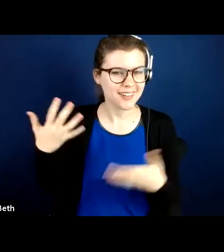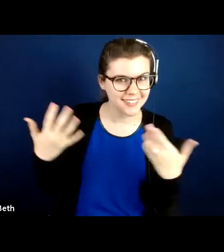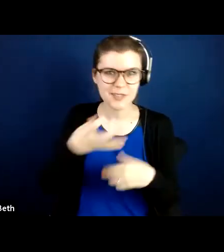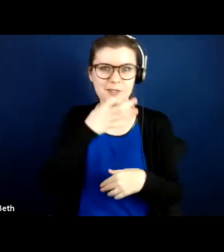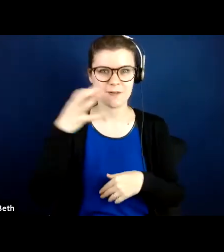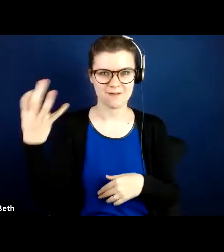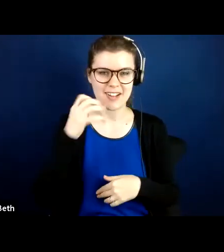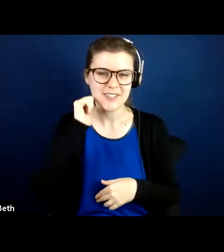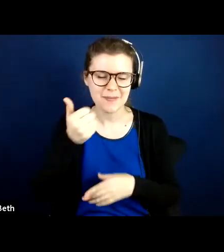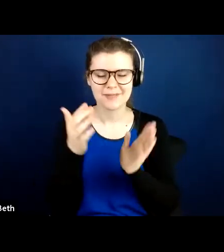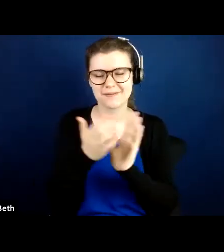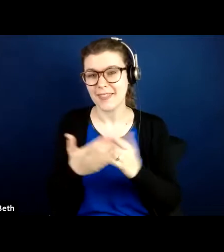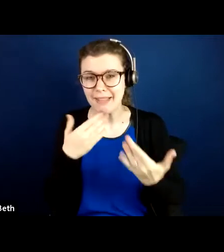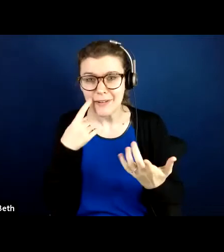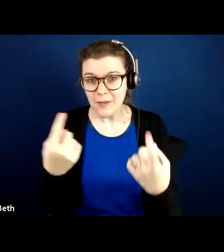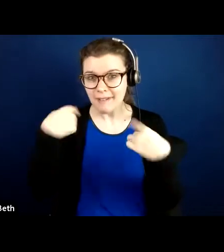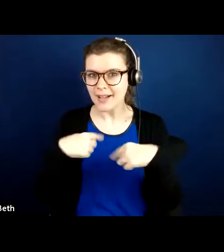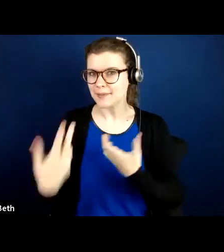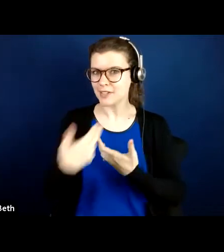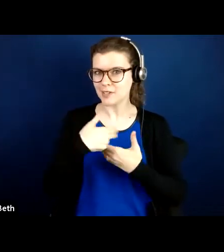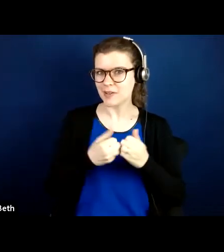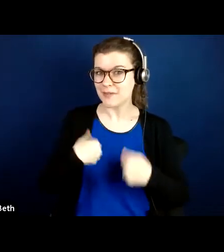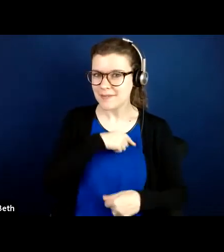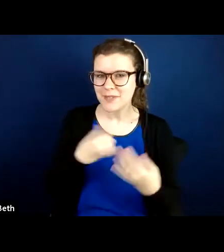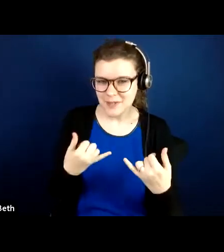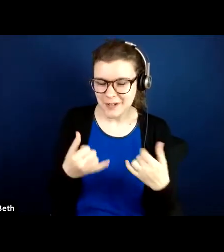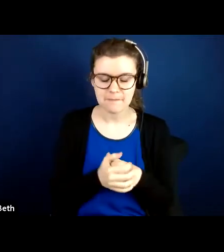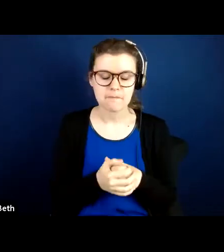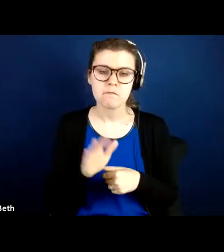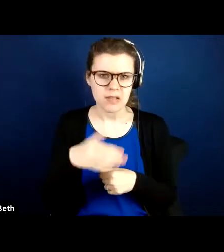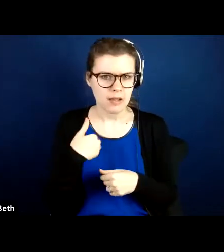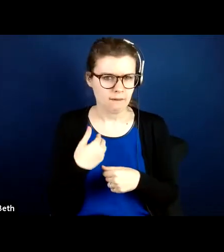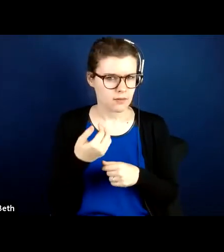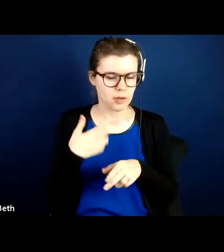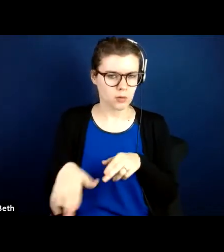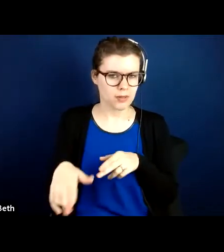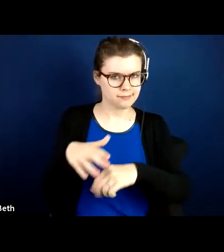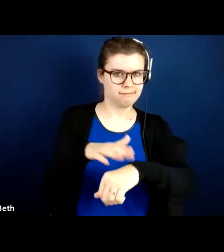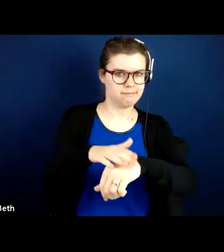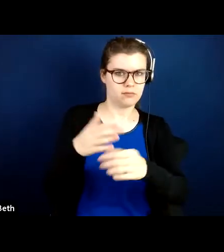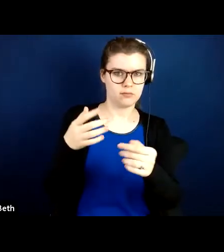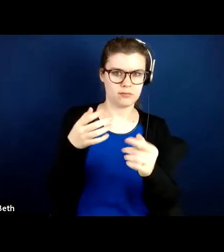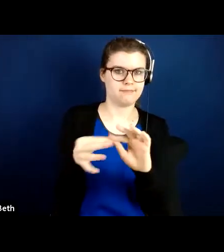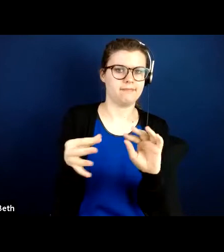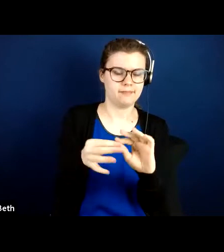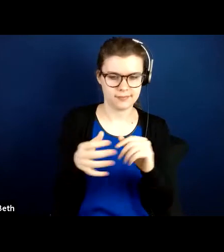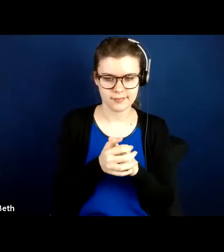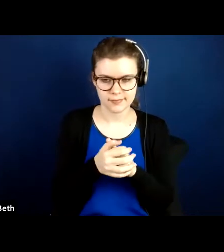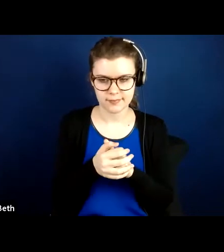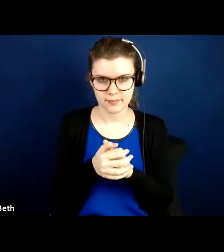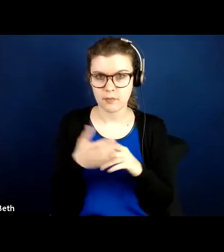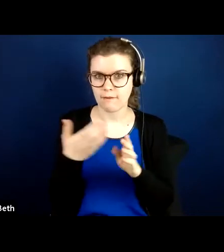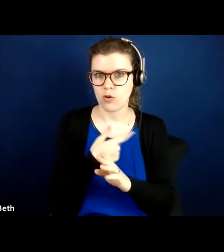being here and joining me today. I have a quick disclosure. And I actually, sorry, before I get started,